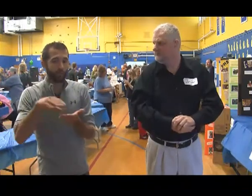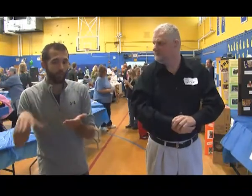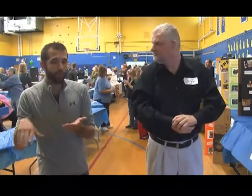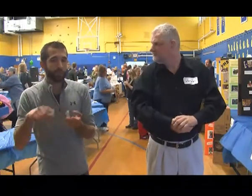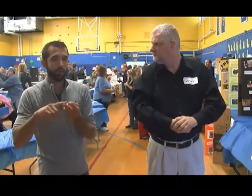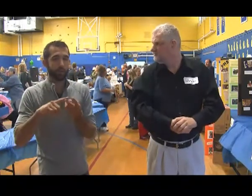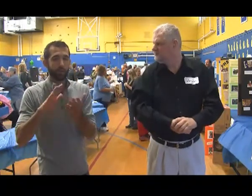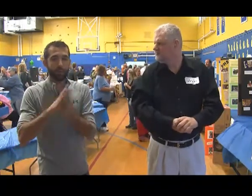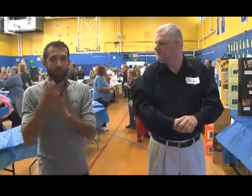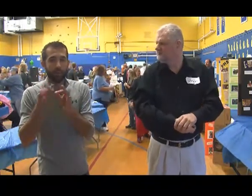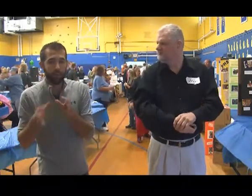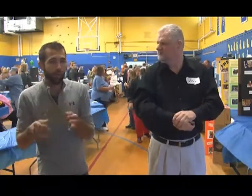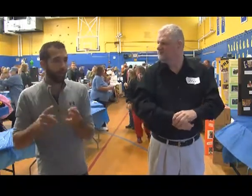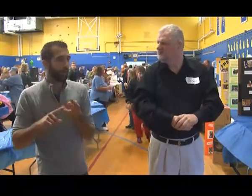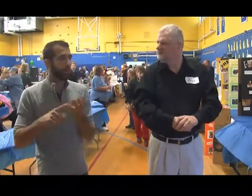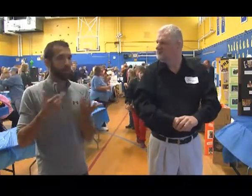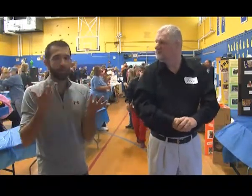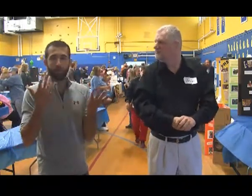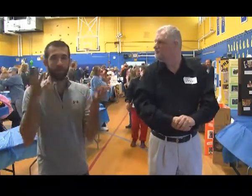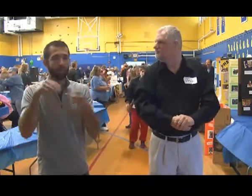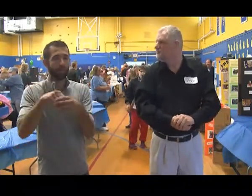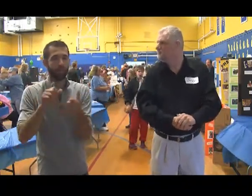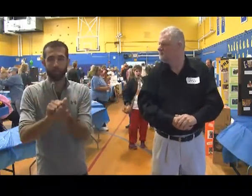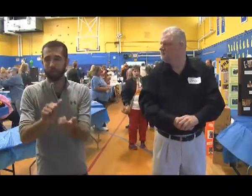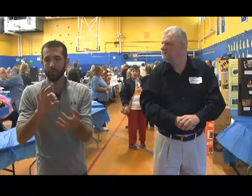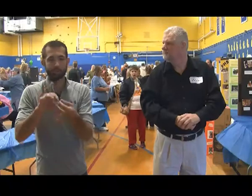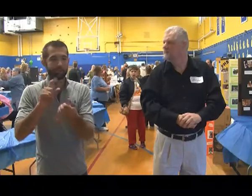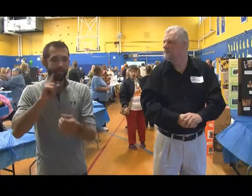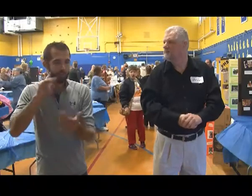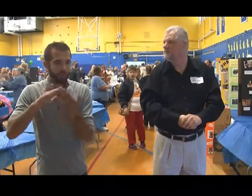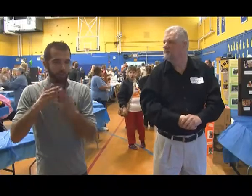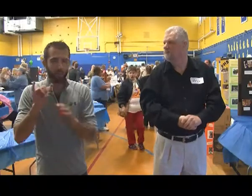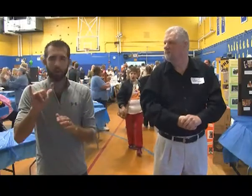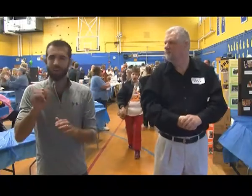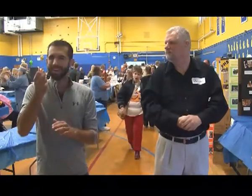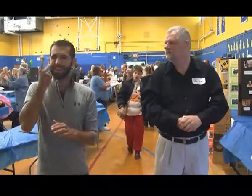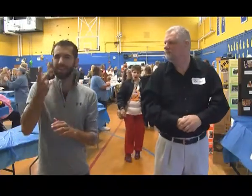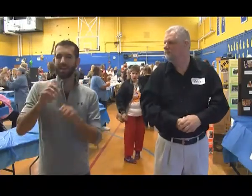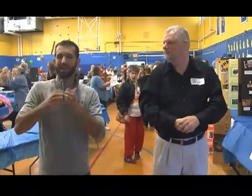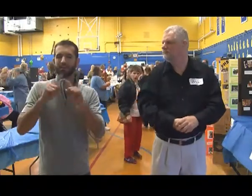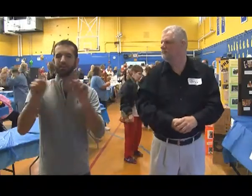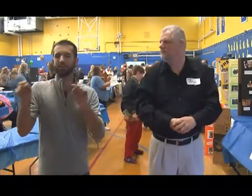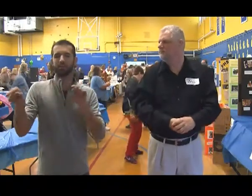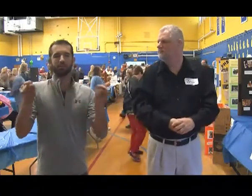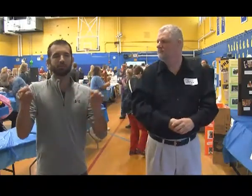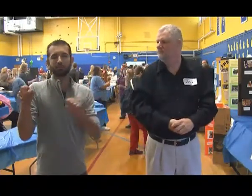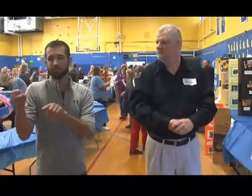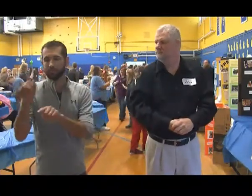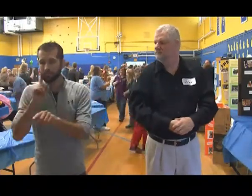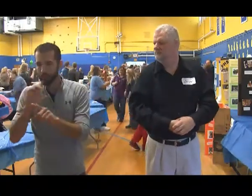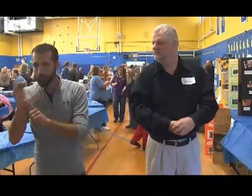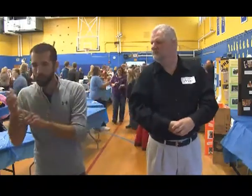And for hearing students, some hearing people in the Deaf community, they become interpreters and they become advocates.